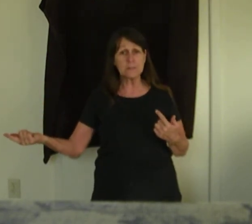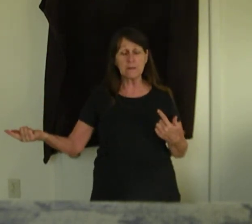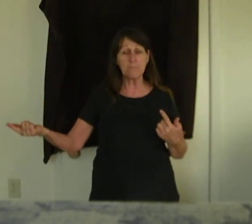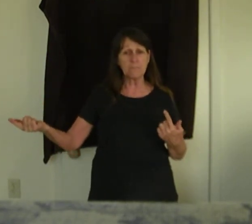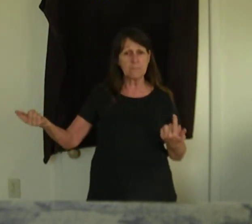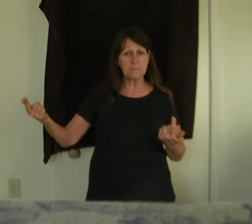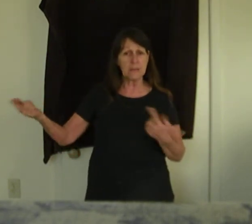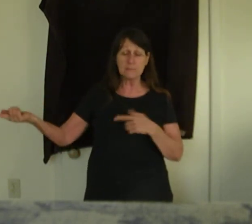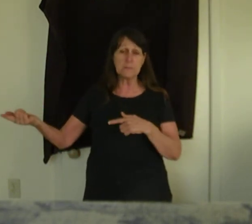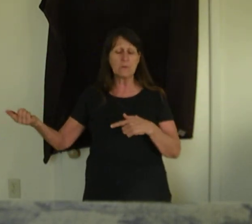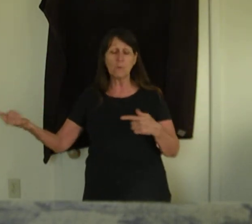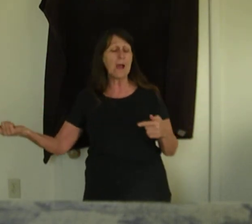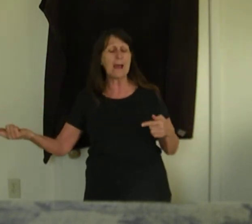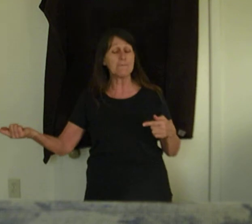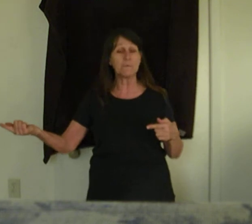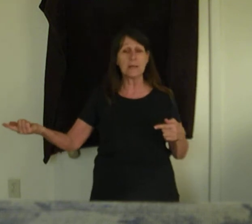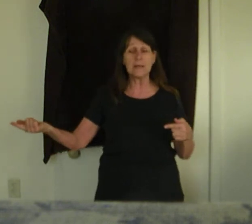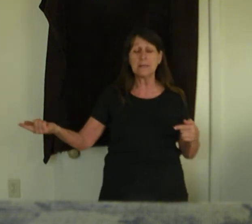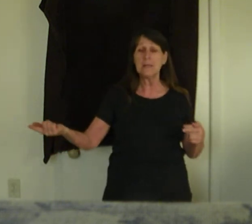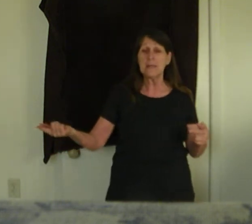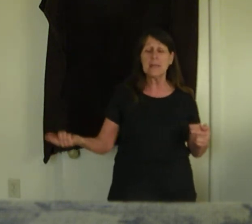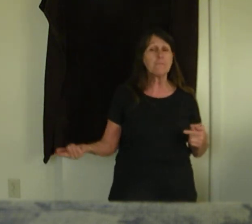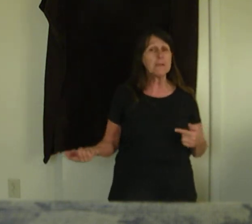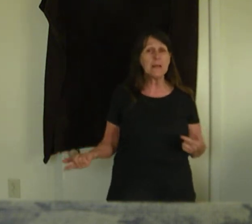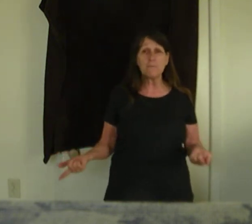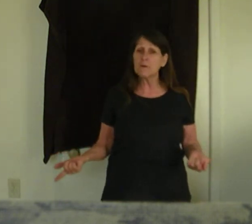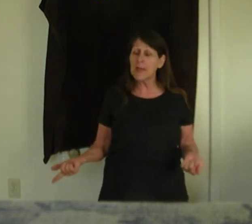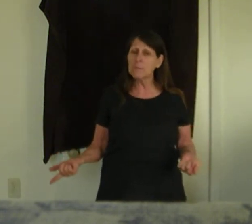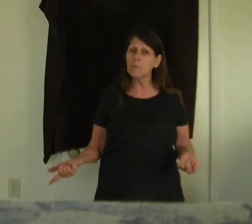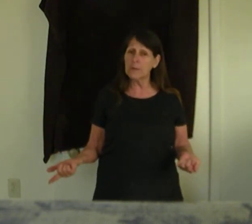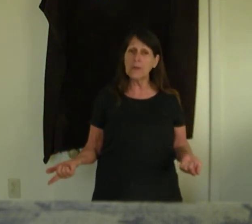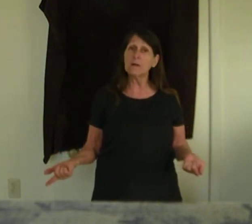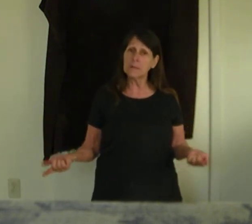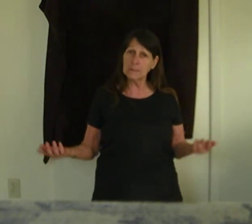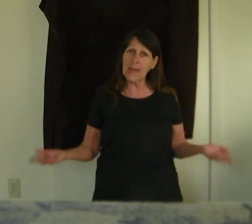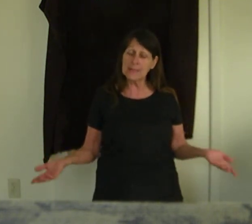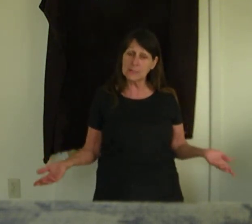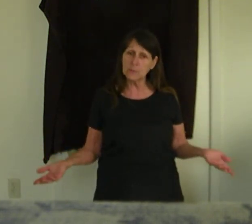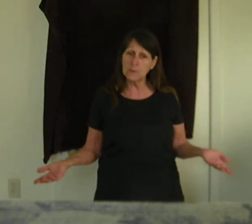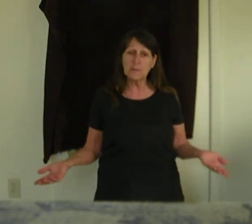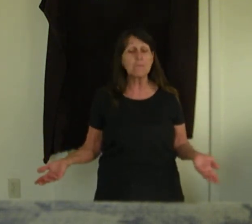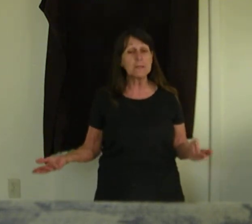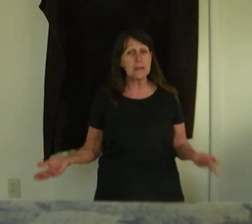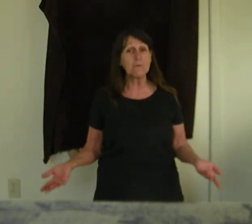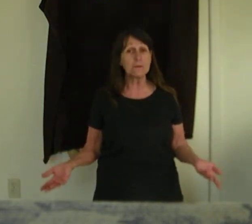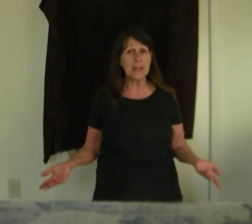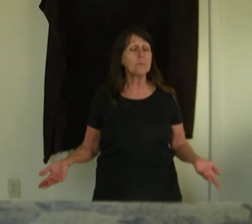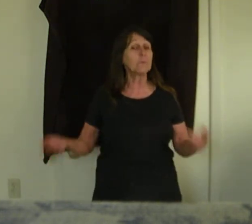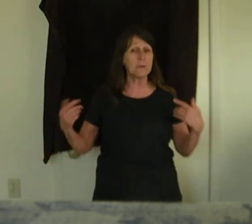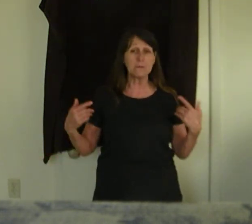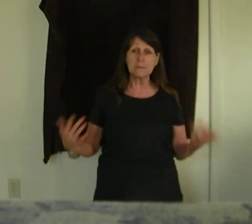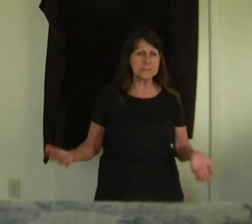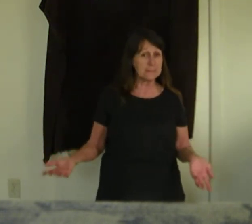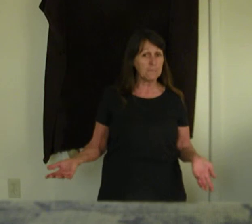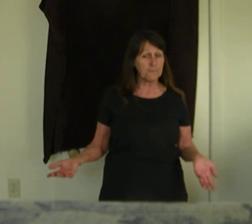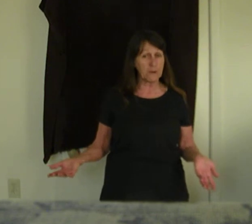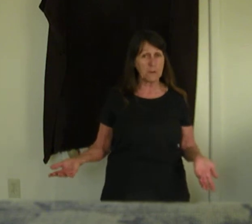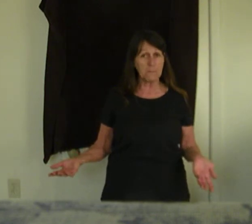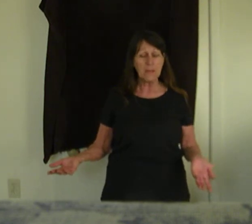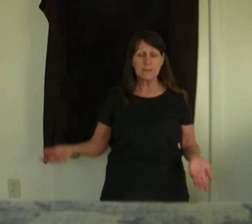husband or wife. Okay? If we love our neighbor, we're not going to lie to him. If we love our neighbor, we're not going to steal from him. The